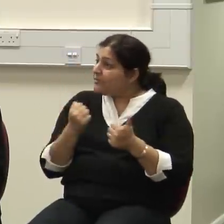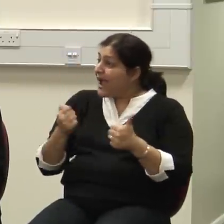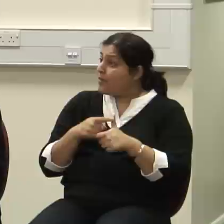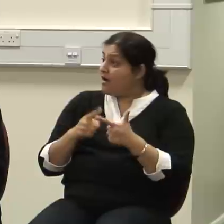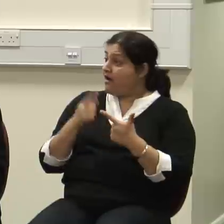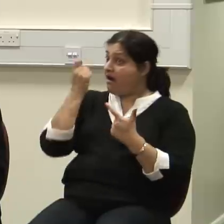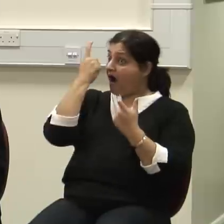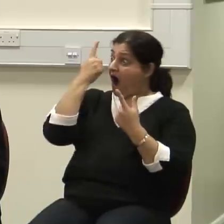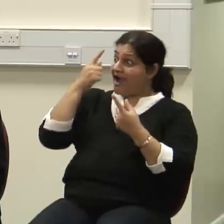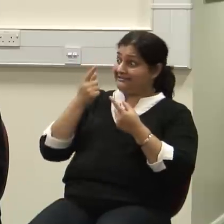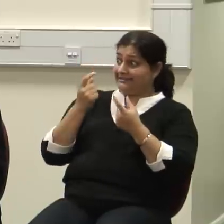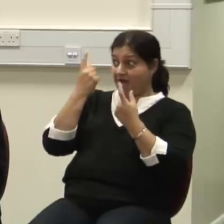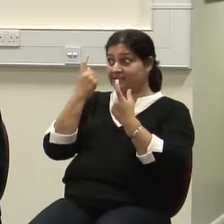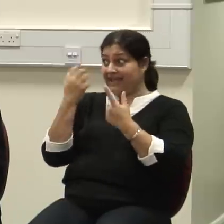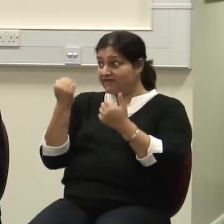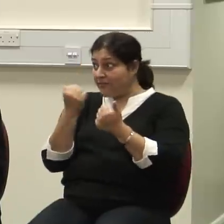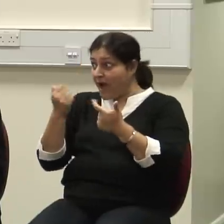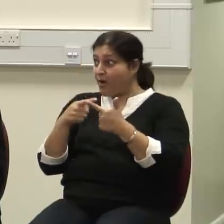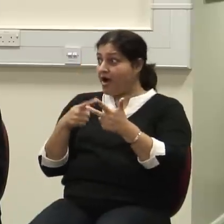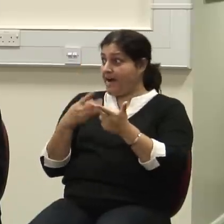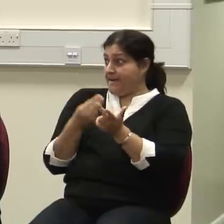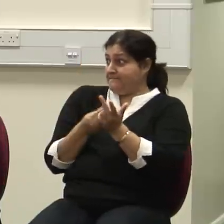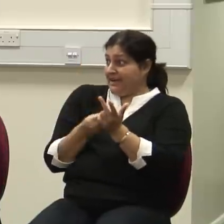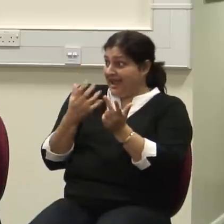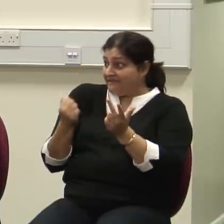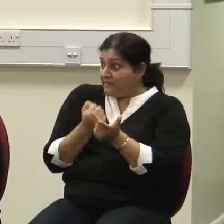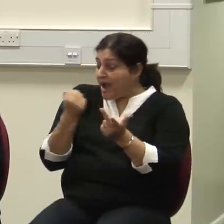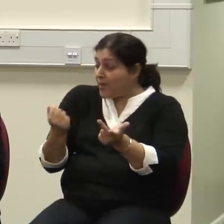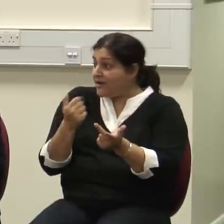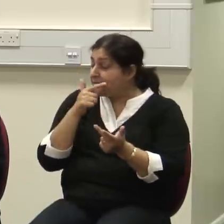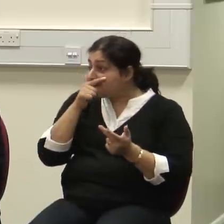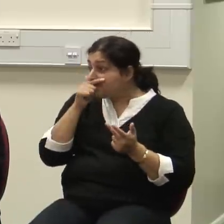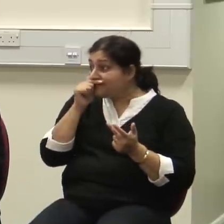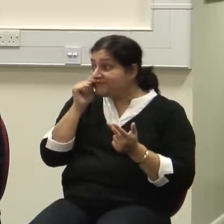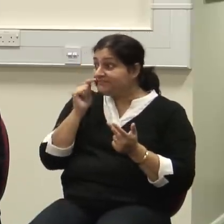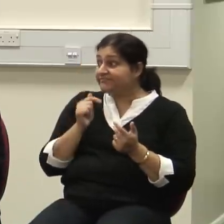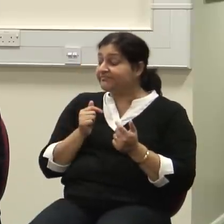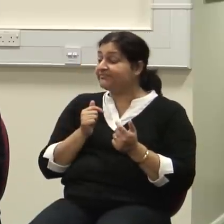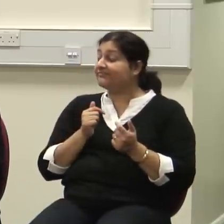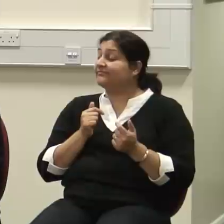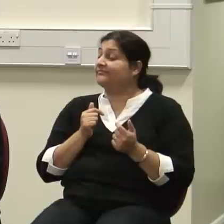course the power of money. That goes without saying. And I don't think there is anything anybody can dream up